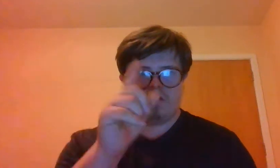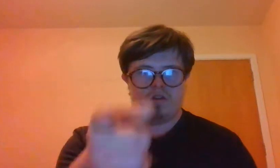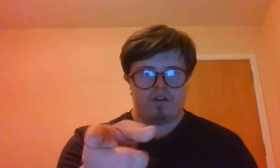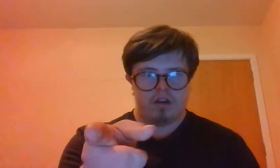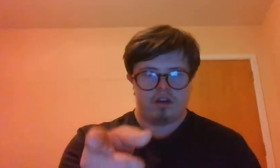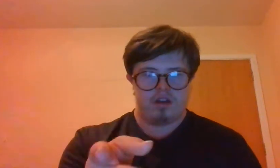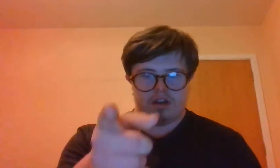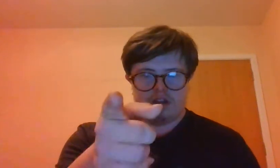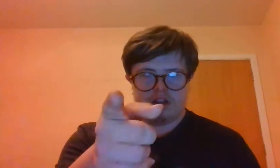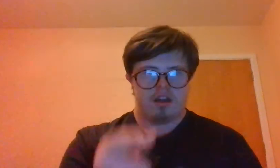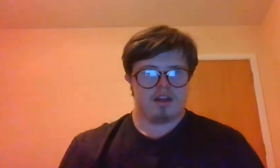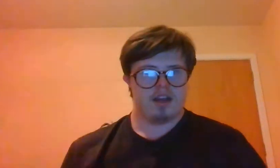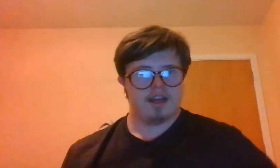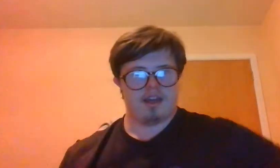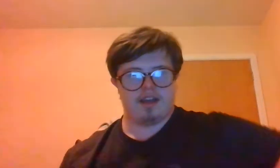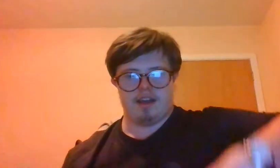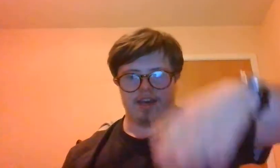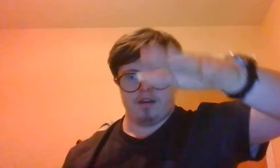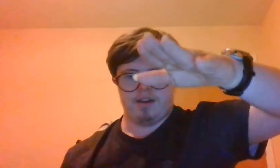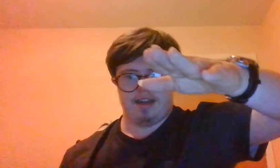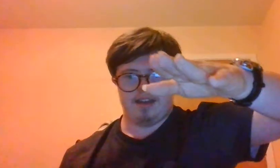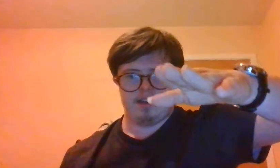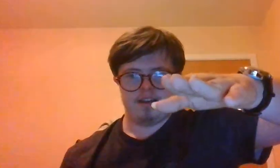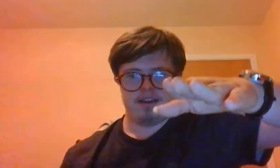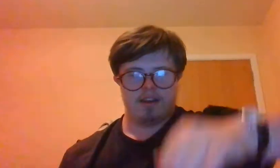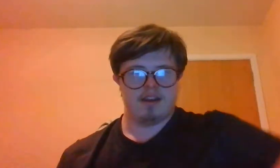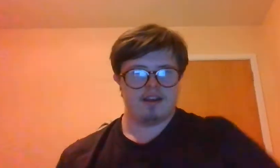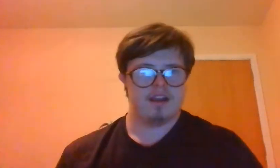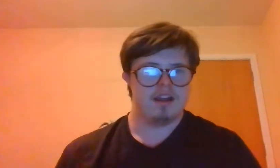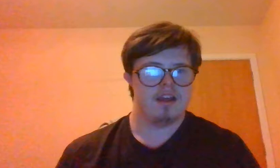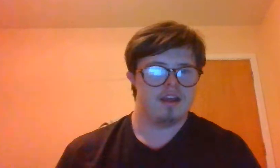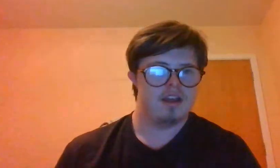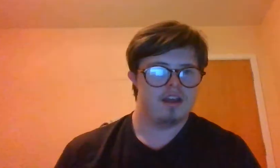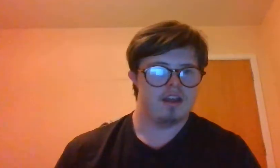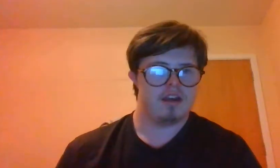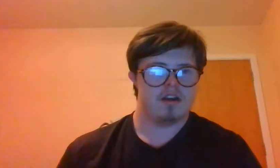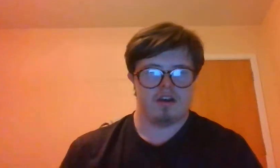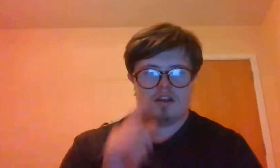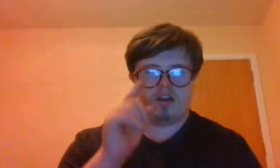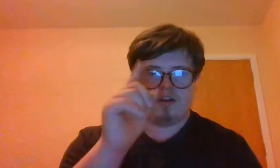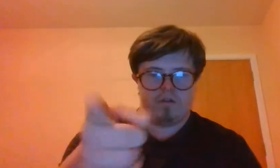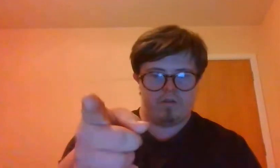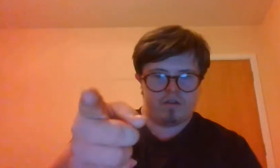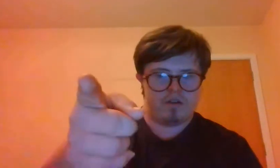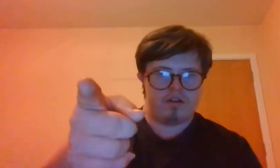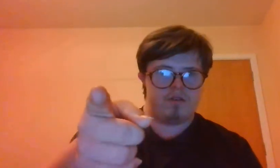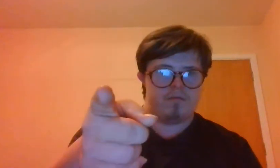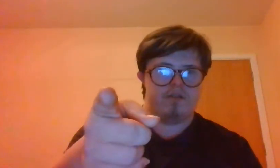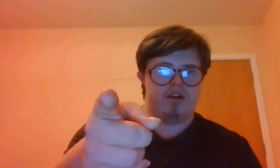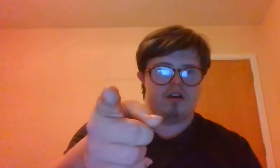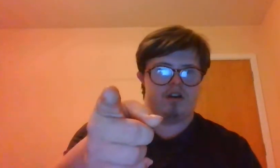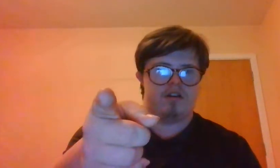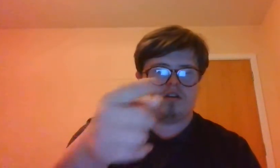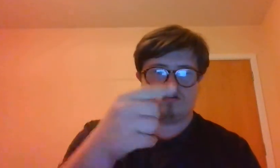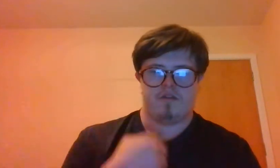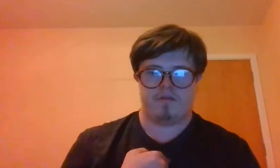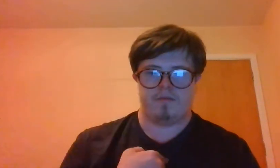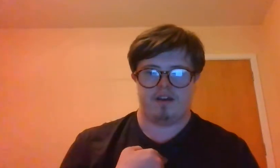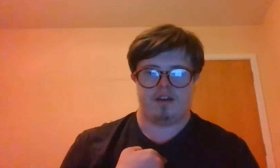get away, because you belong to me.